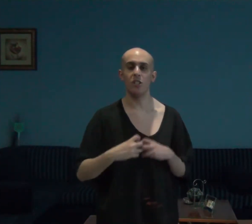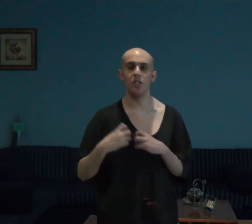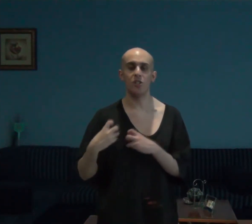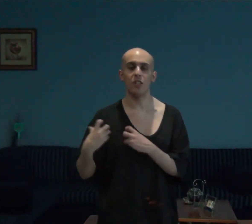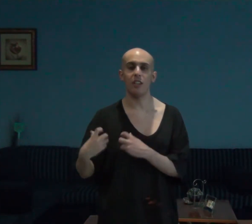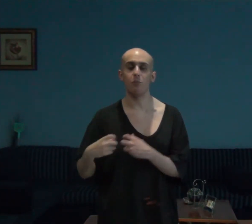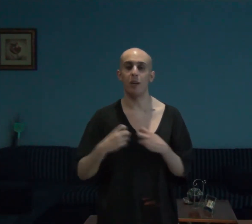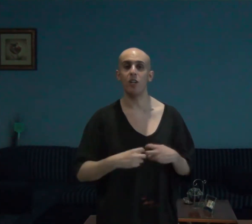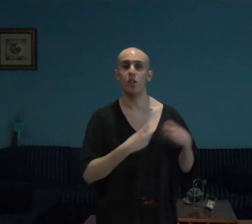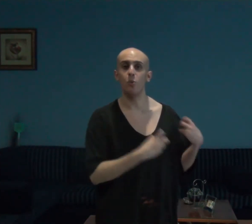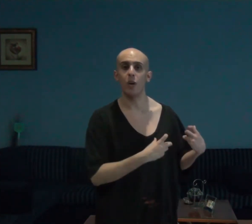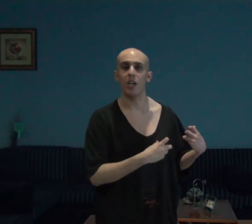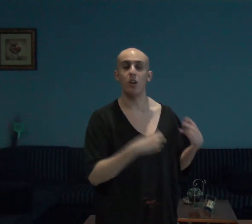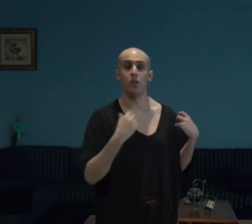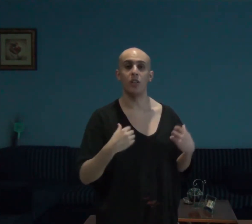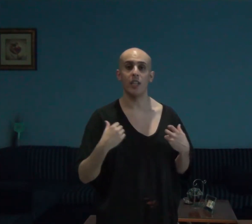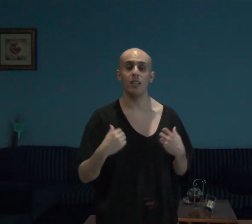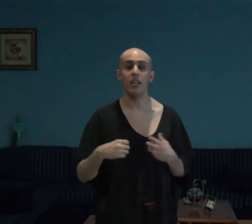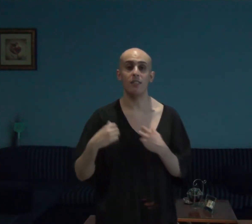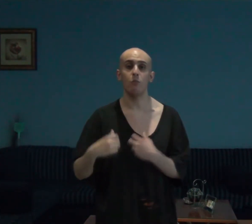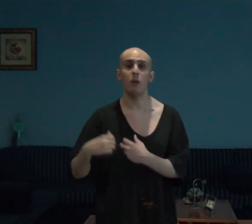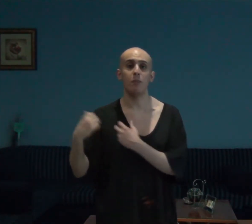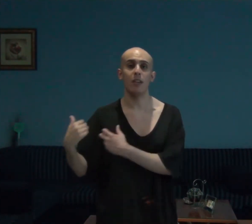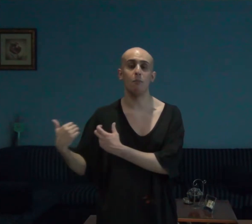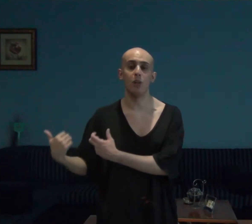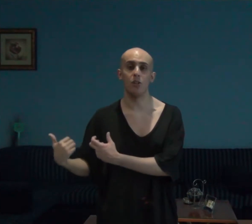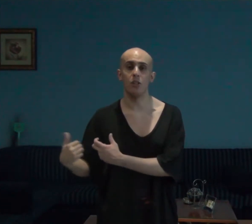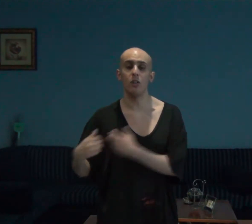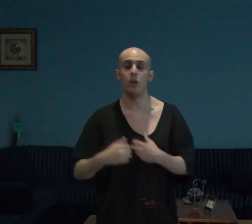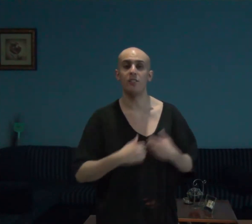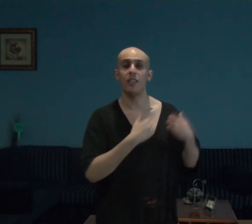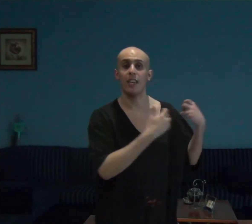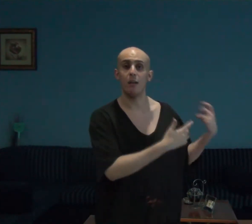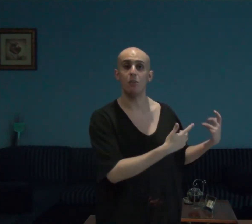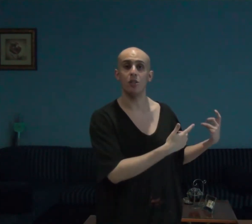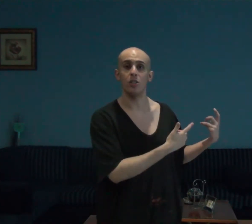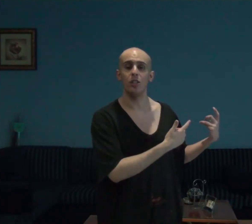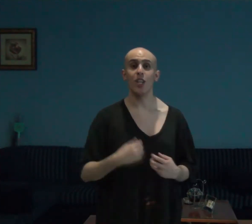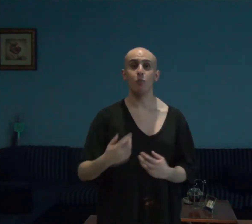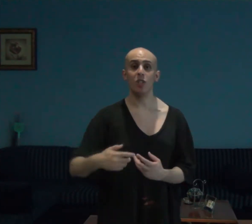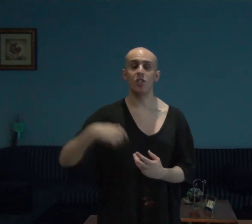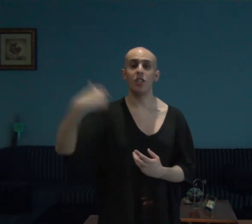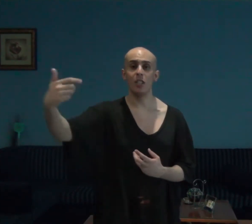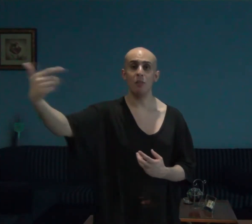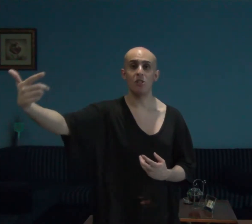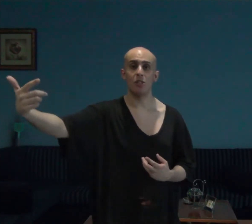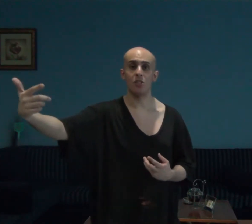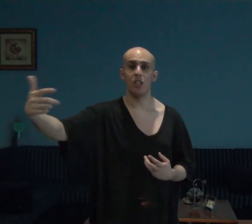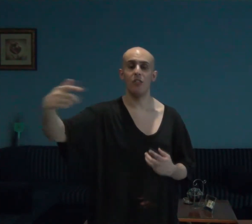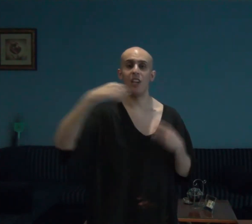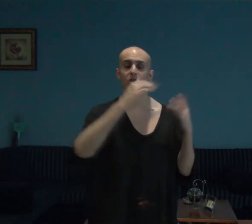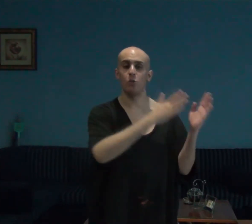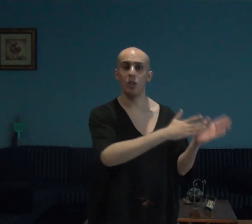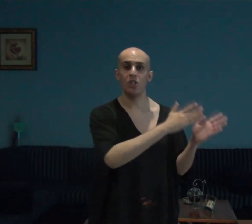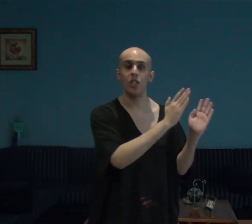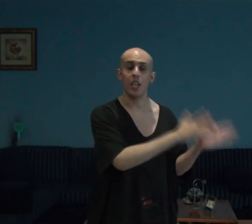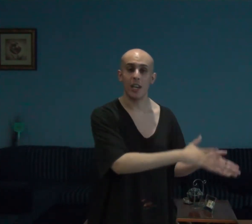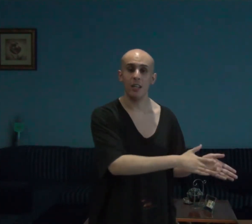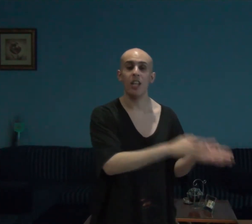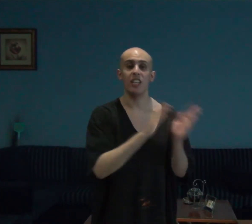does things by her way online as a webcam model or as a cam girl in which she limits herself as to what she can and